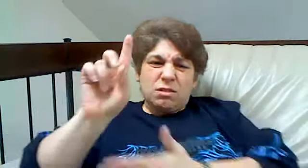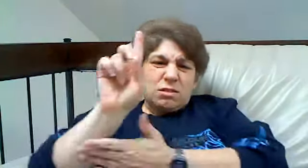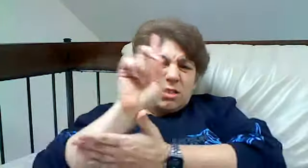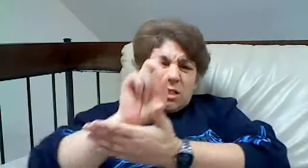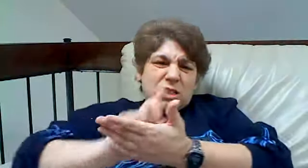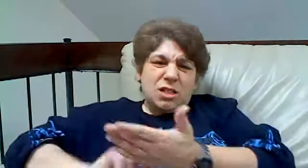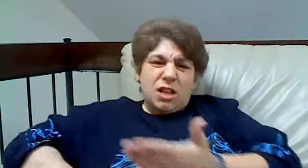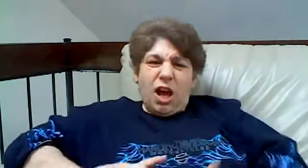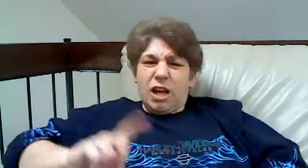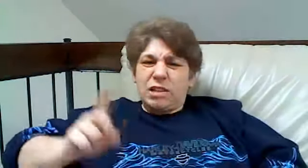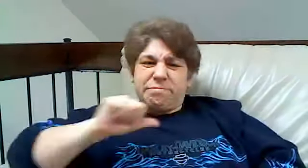on Discovery.